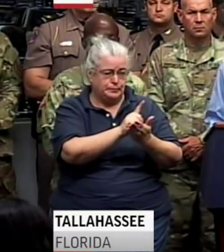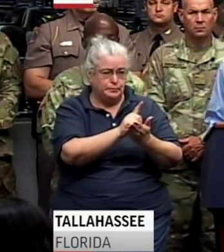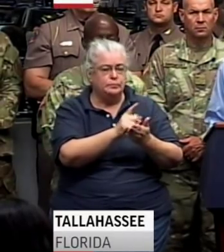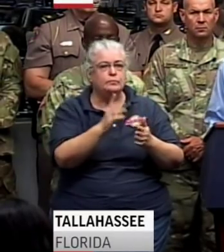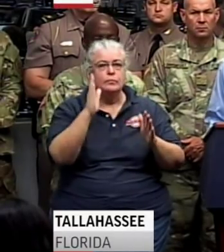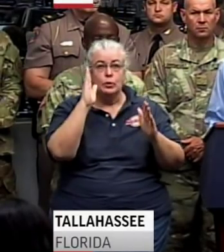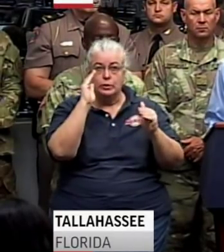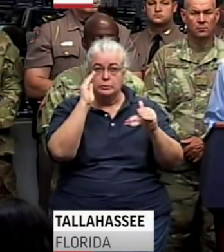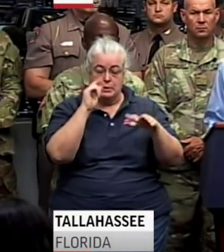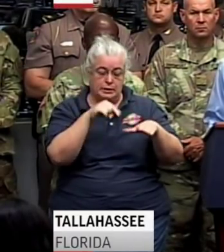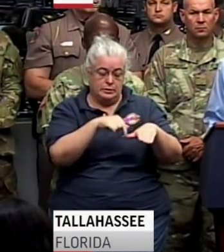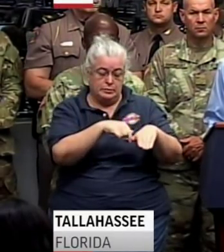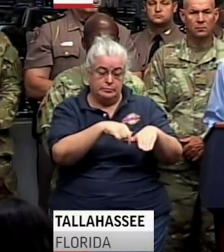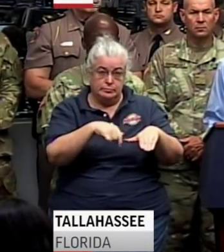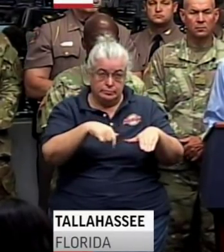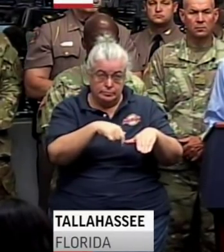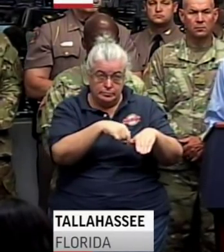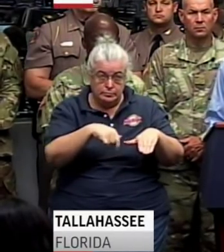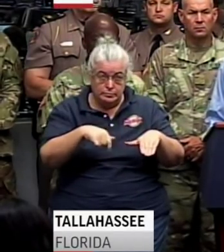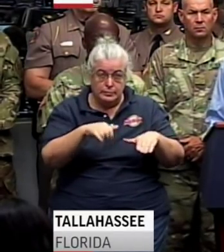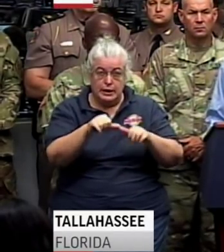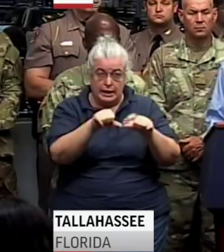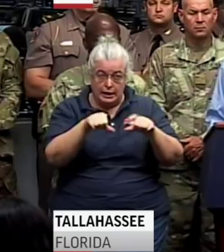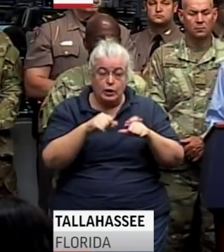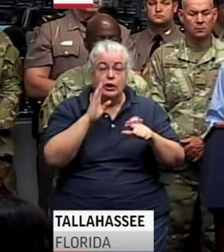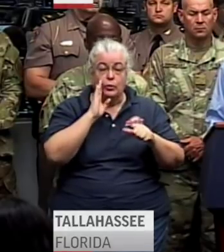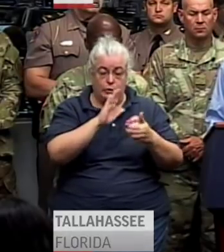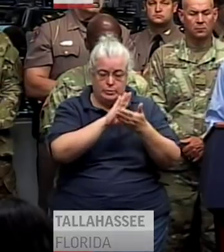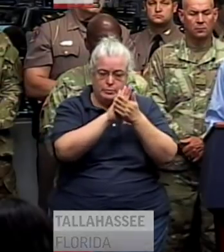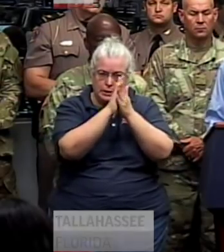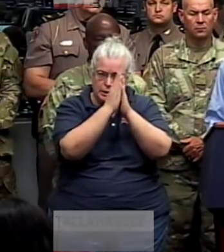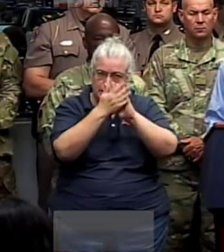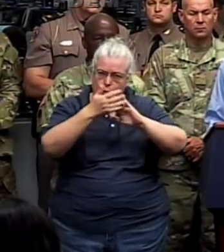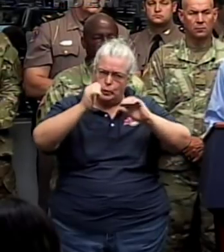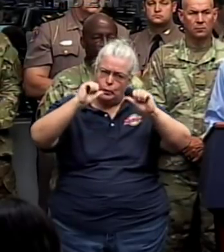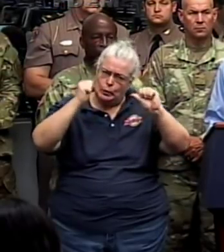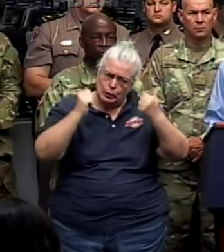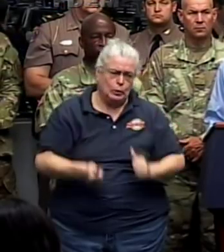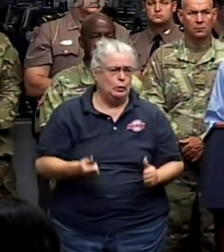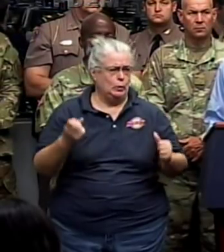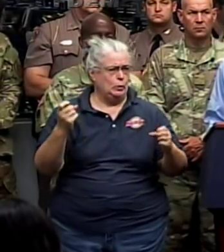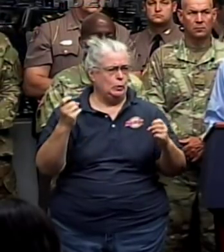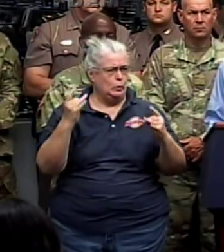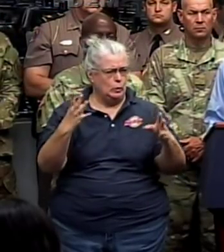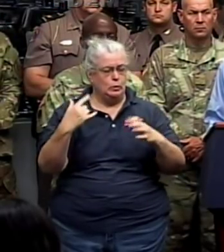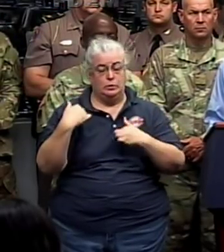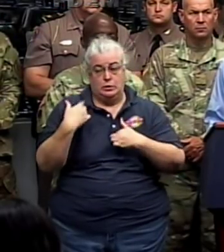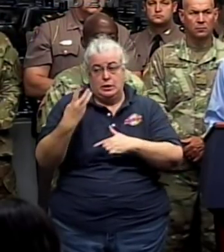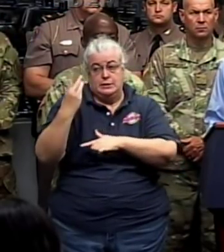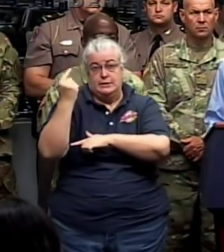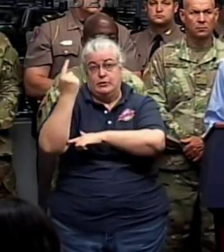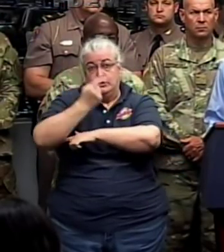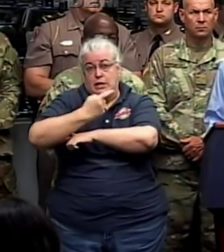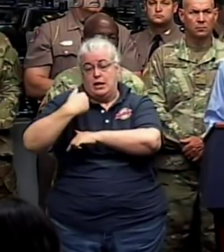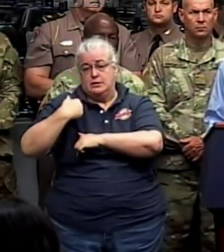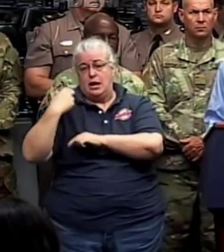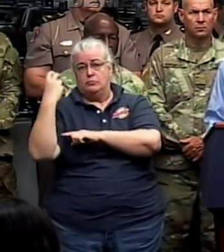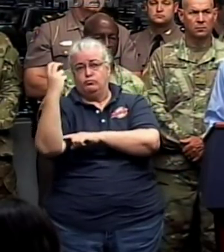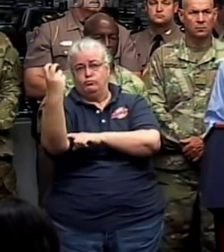Panhandle to begin detering rapidly. We have spent the past few days traveling the areas of the state that Michael will impact,